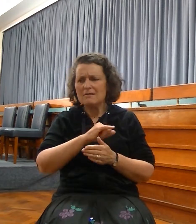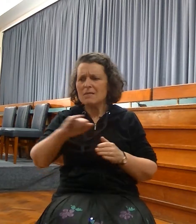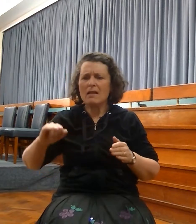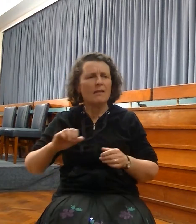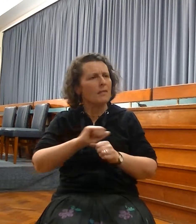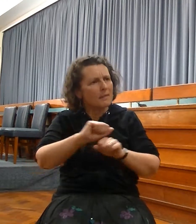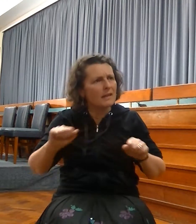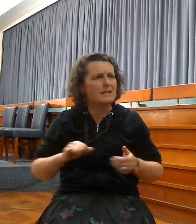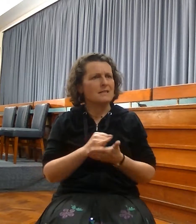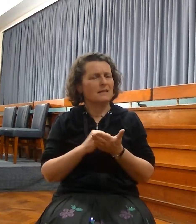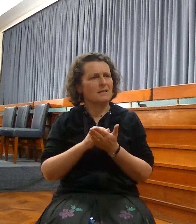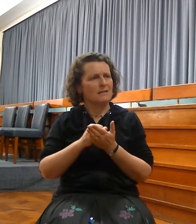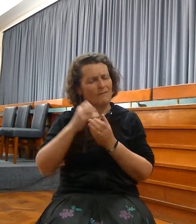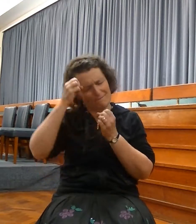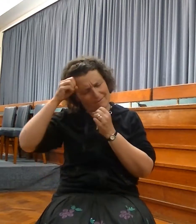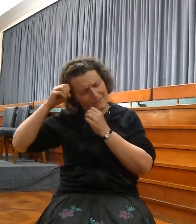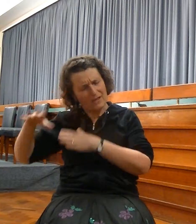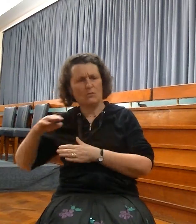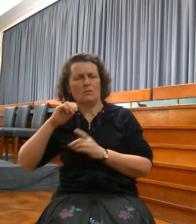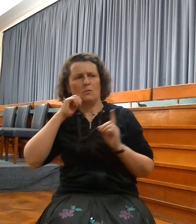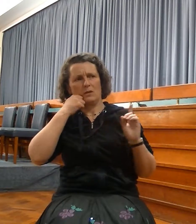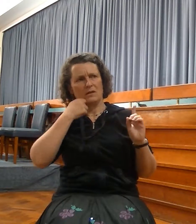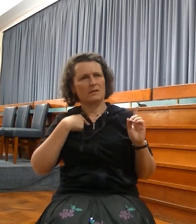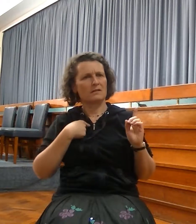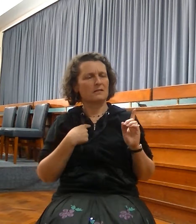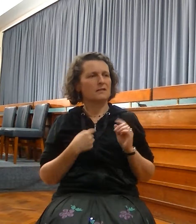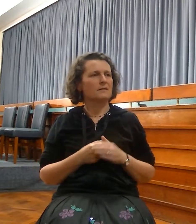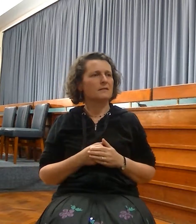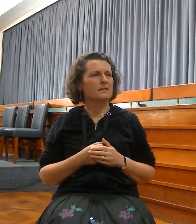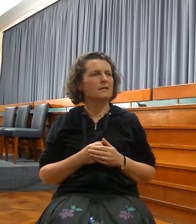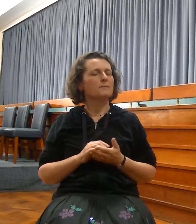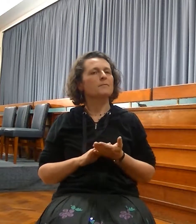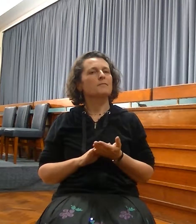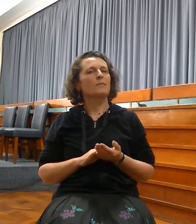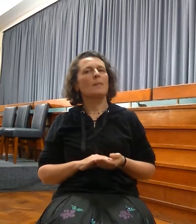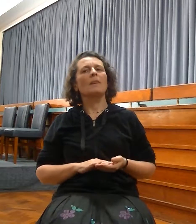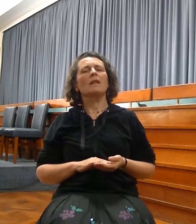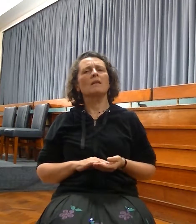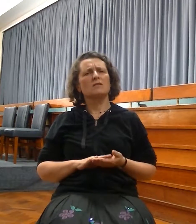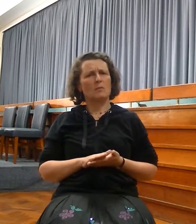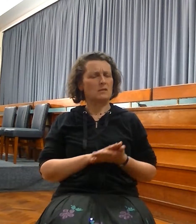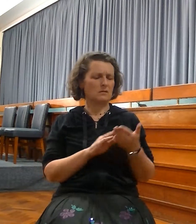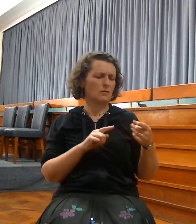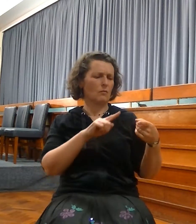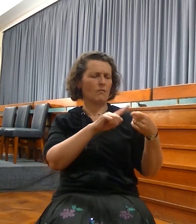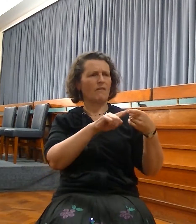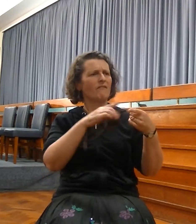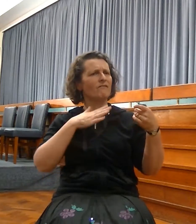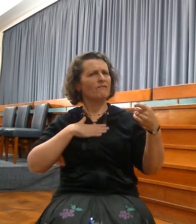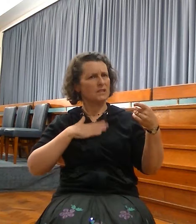these prophecies have, I repeat once again, a physical aspect, in that a